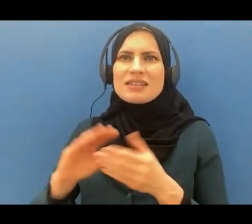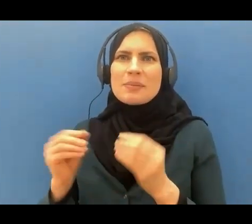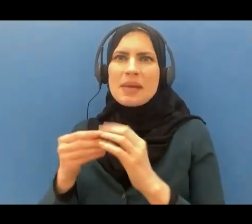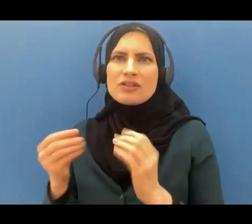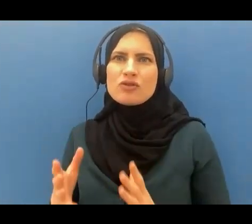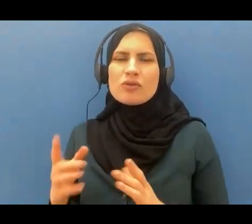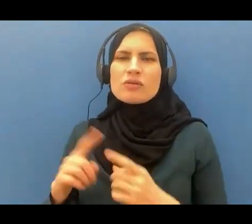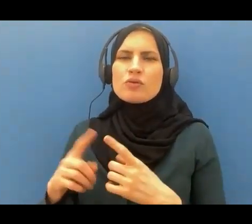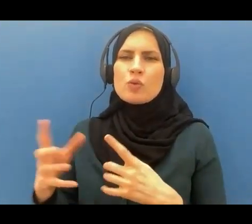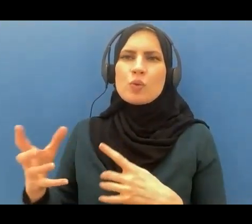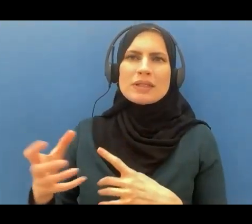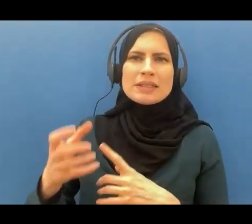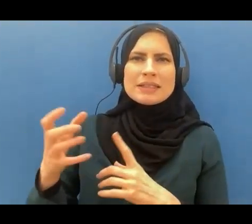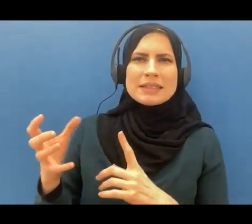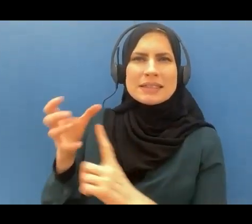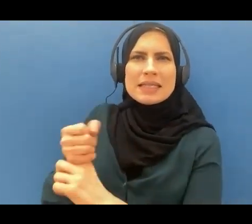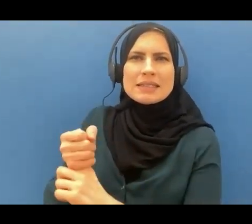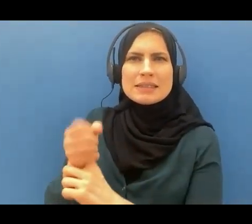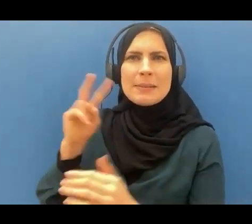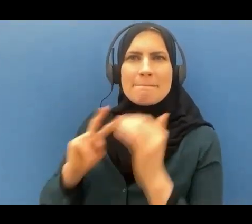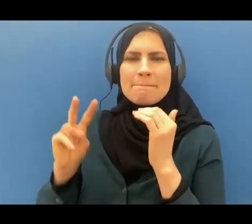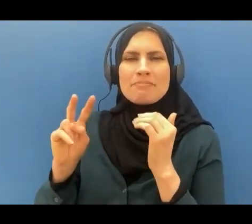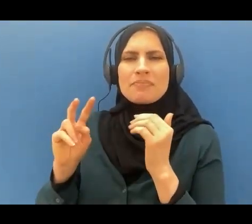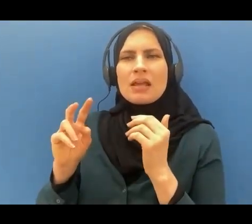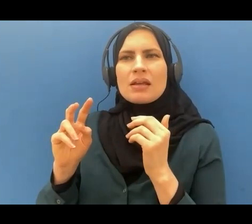and to disrupt his message